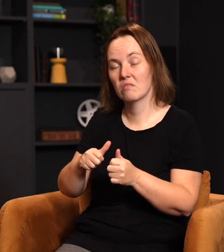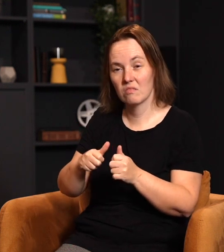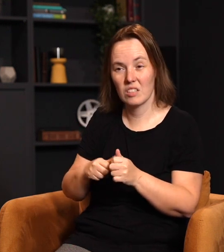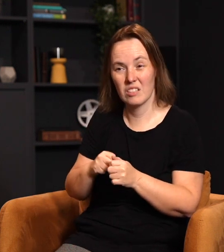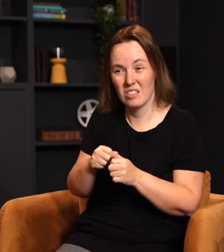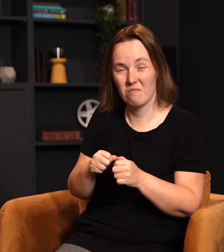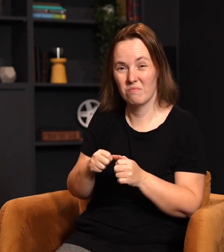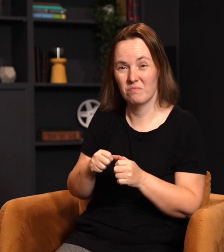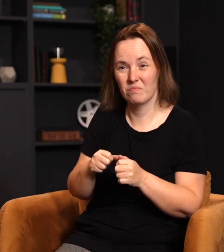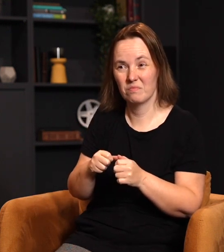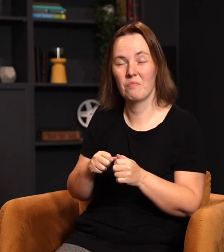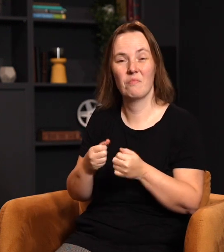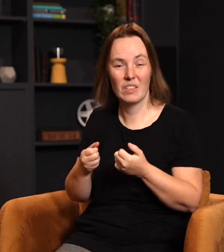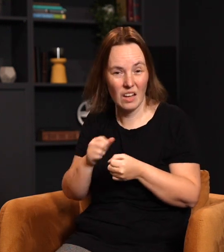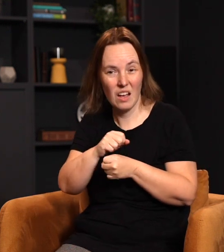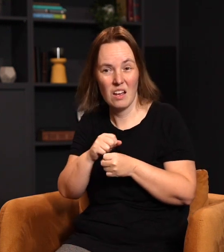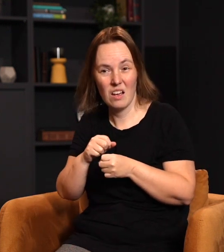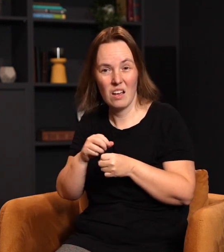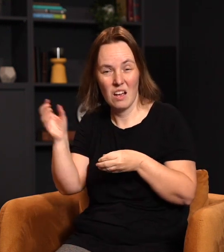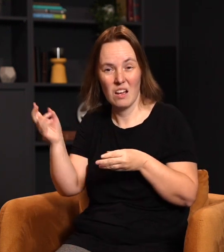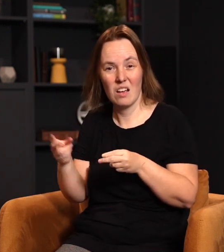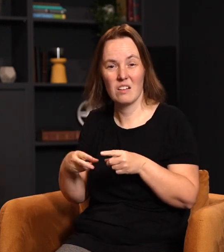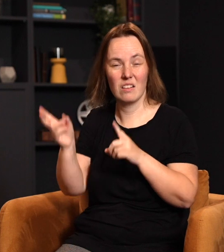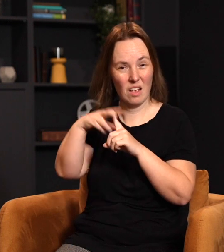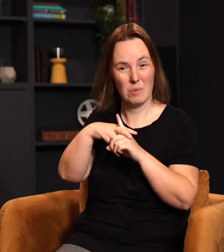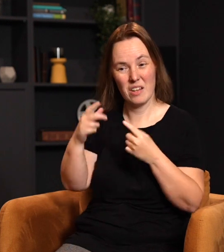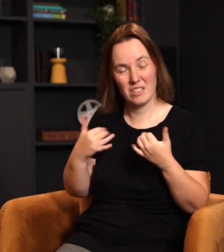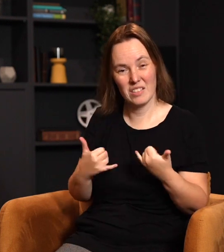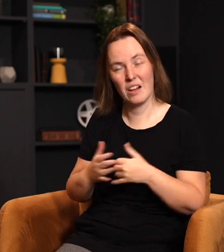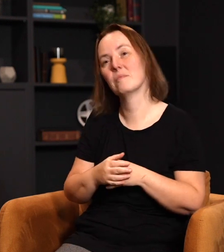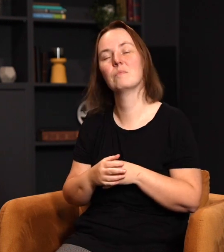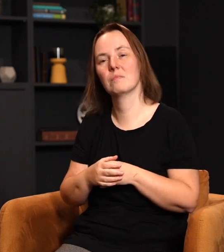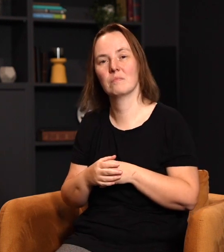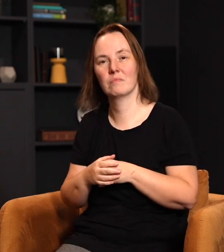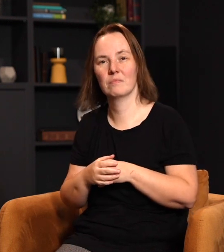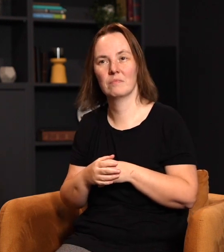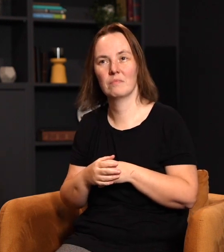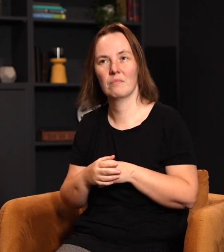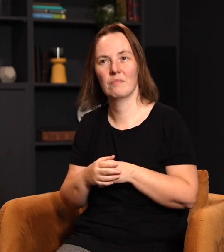this same sentiment is actually echoed in the words of Jesus in Matthew 28. Will you read it with me?